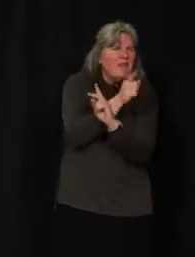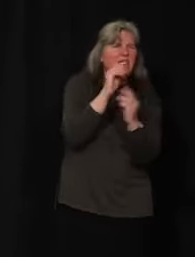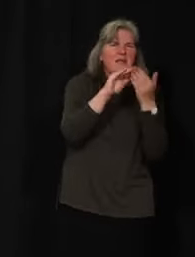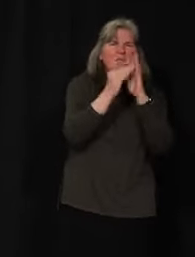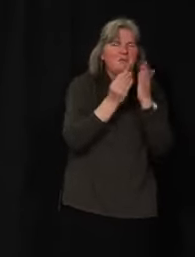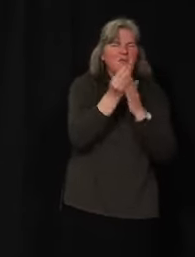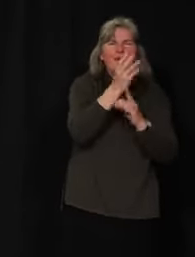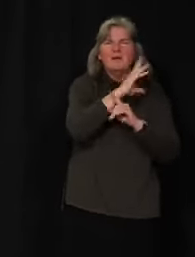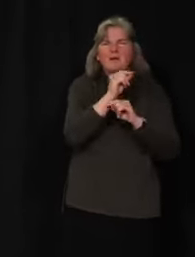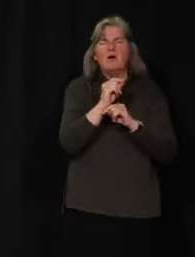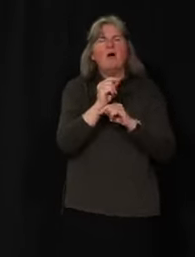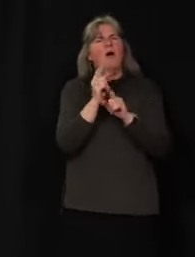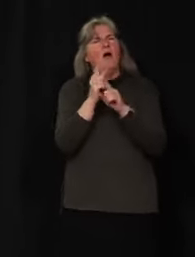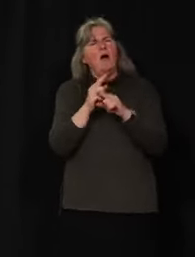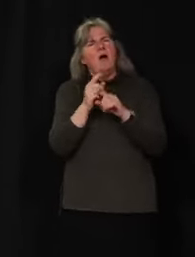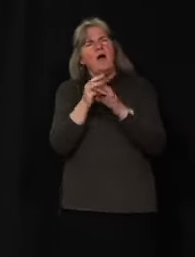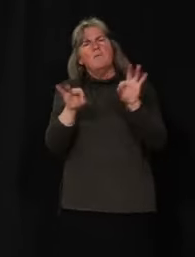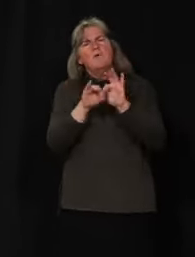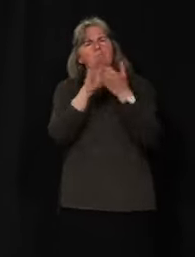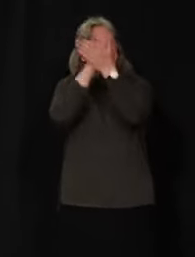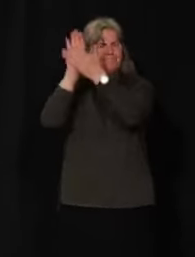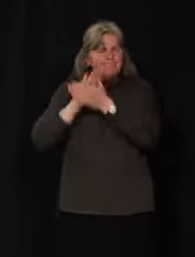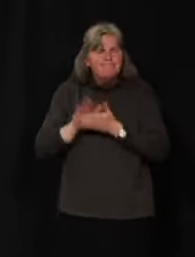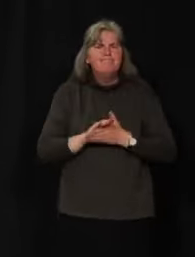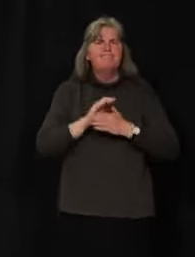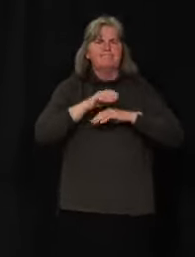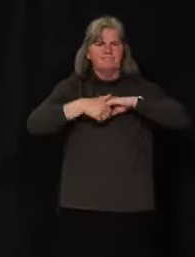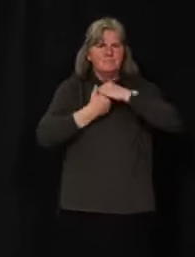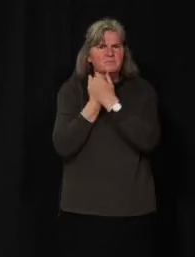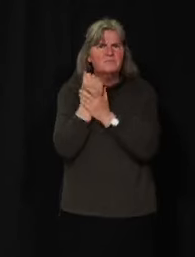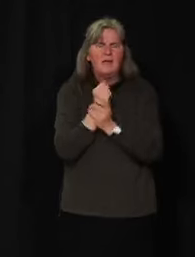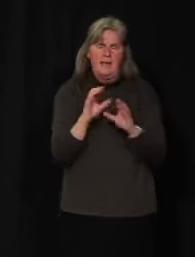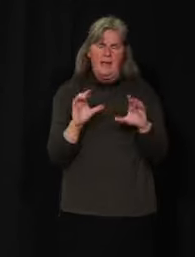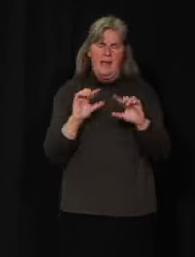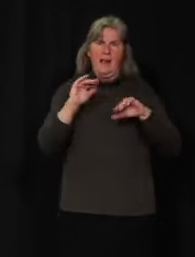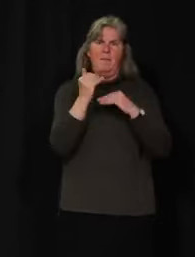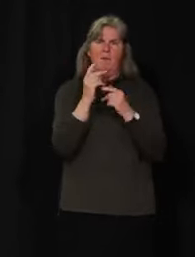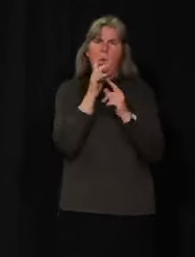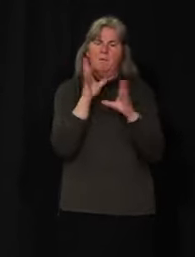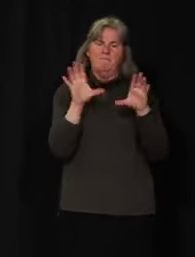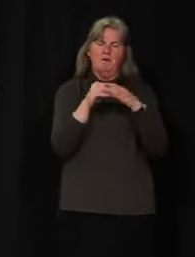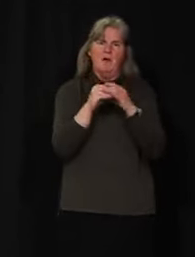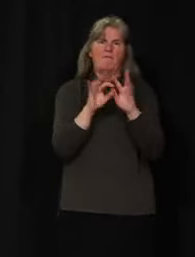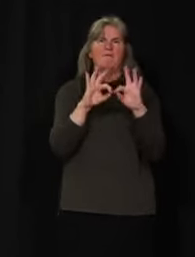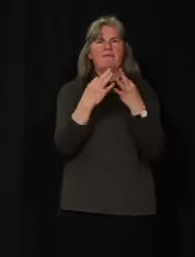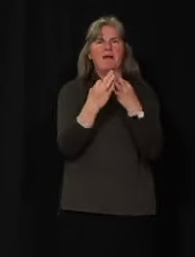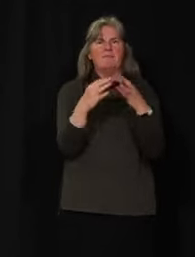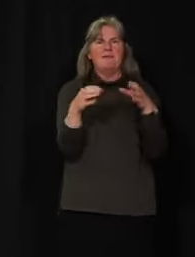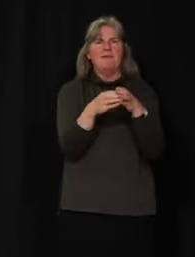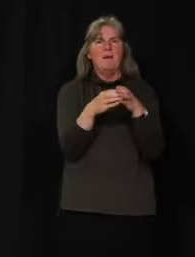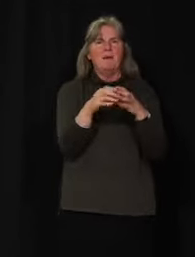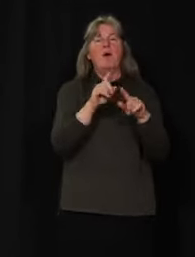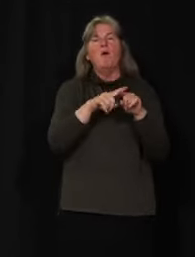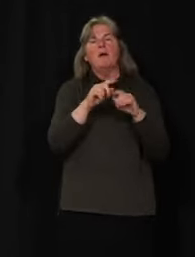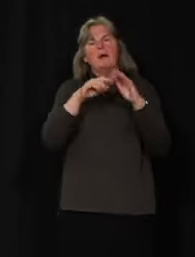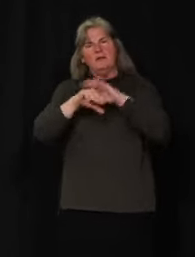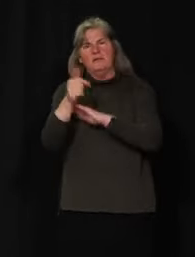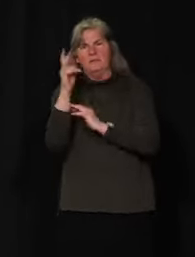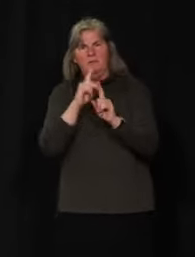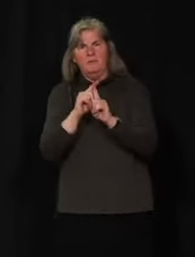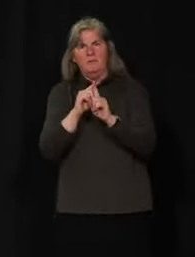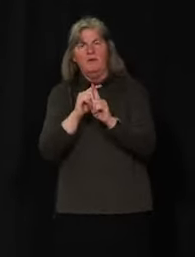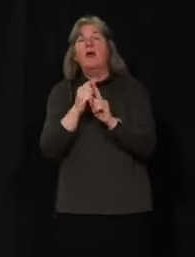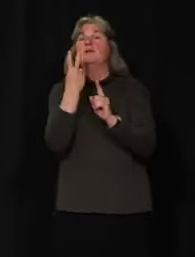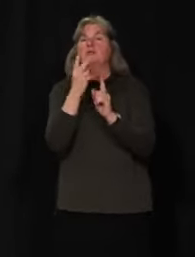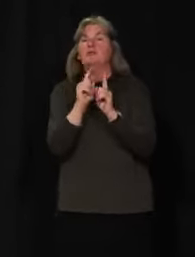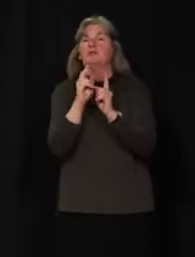to wash your hands, limit your gatherings to your family bubble or groups of 10 or less, and please stay two meters apart.